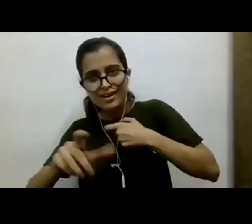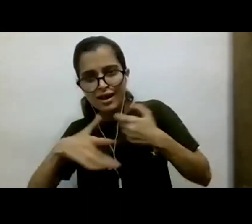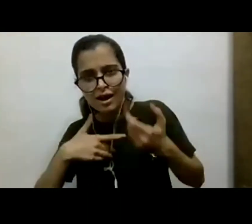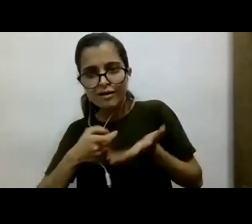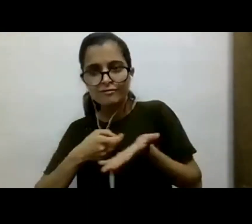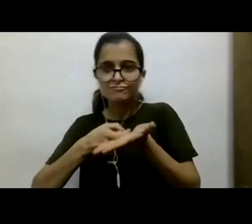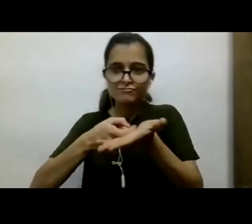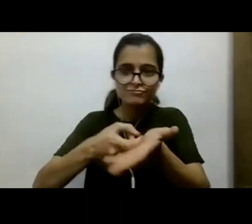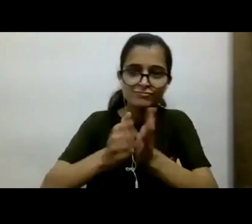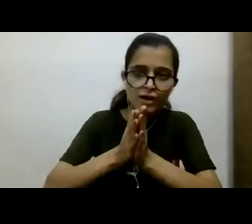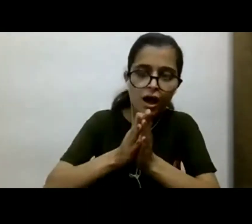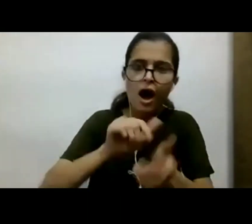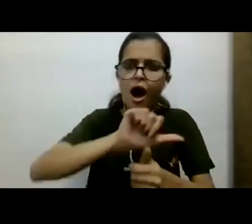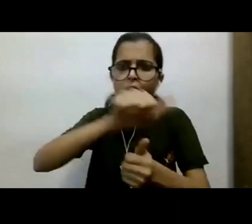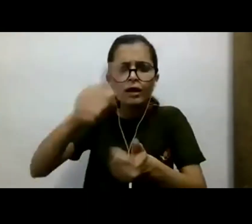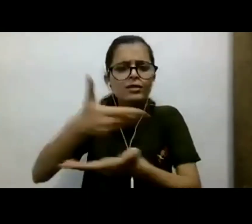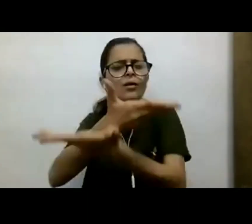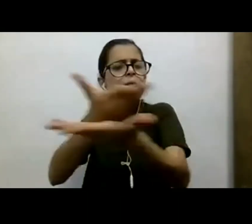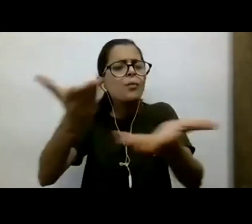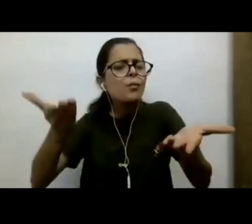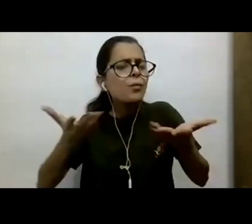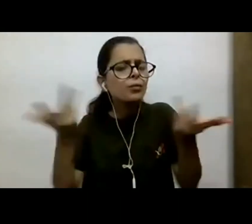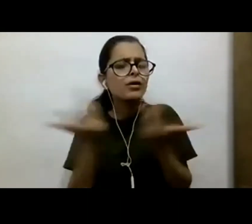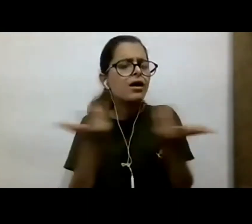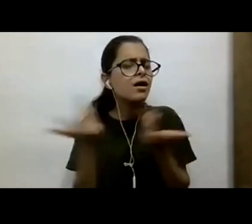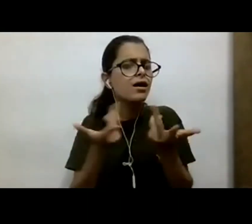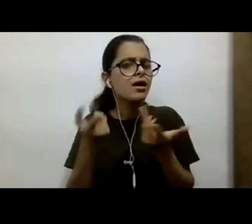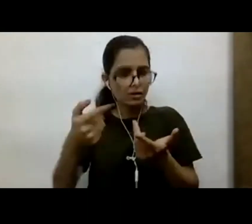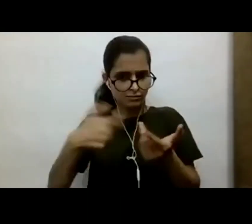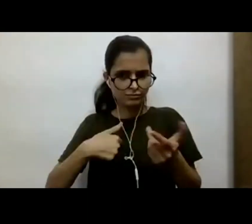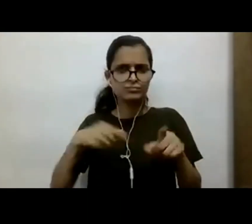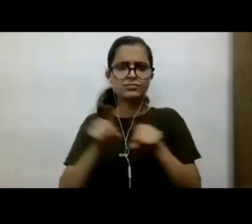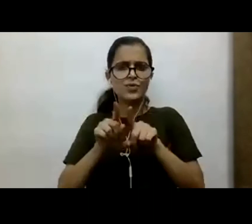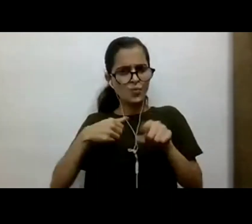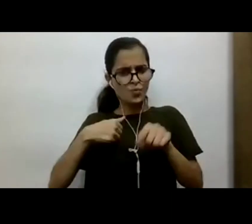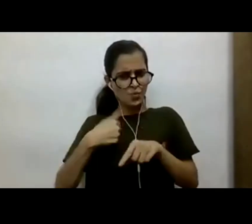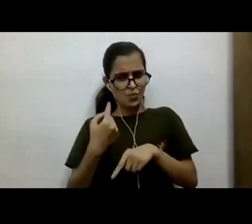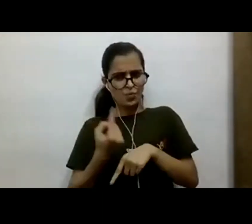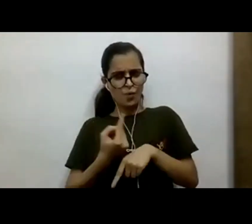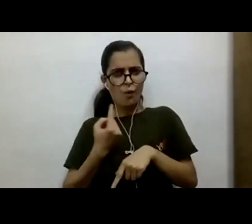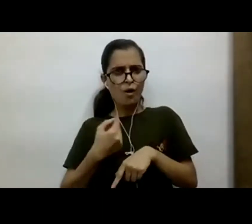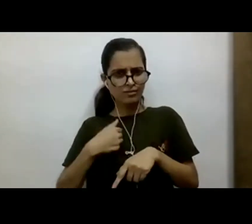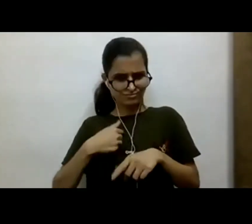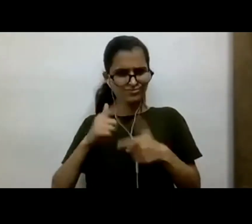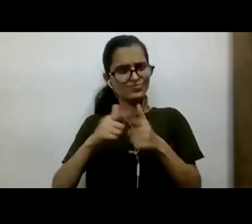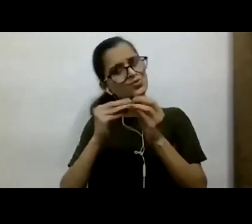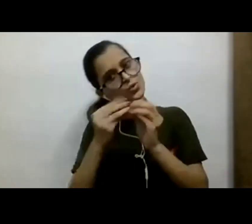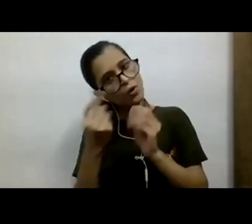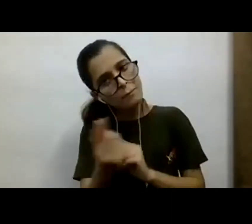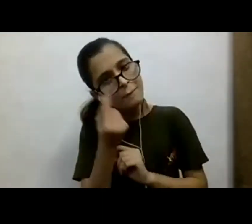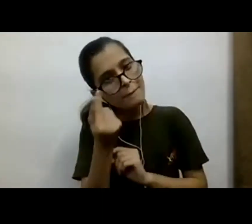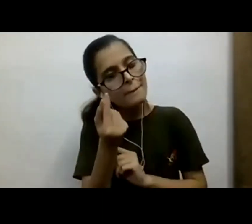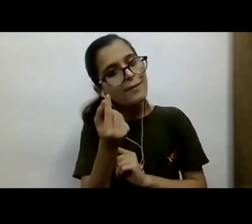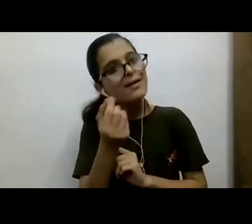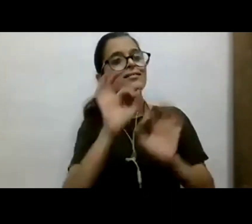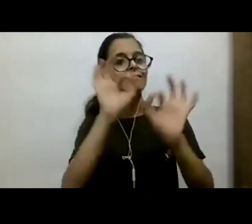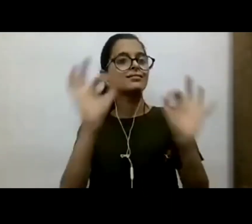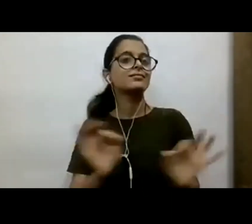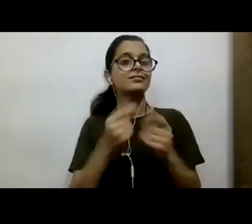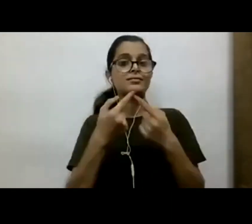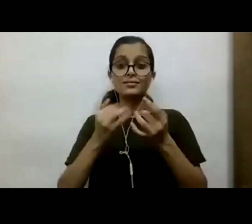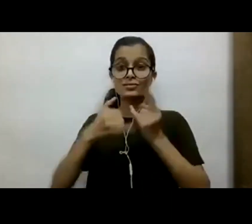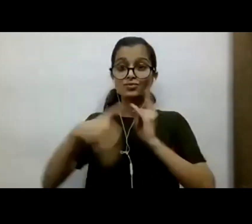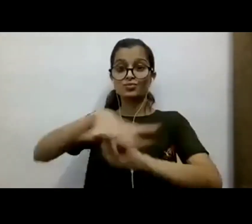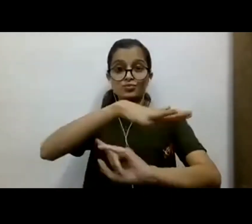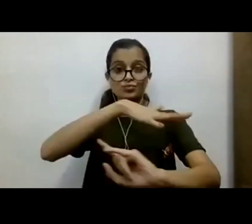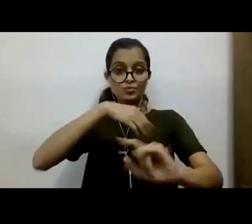the other? And what does it take for me to not only become employable, but also to become a socially